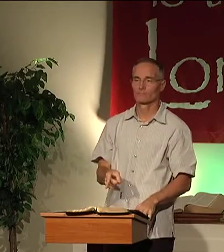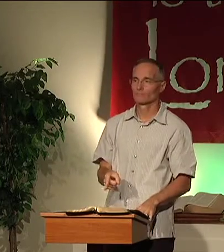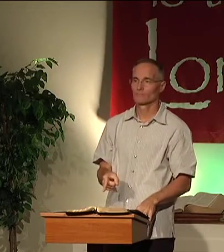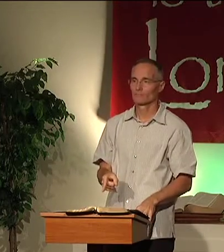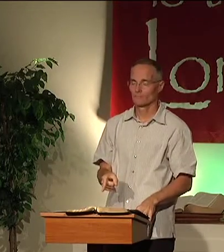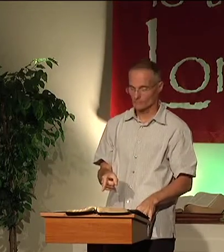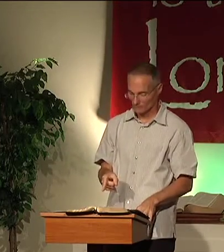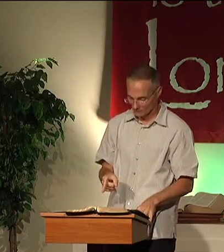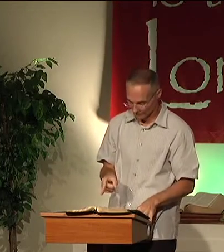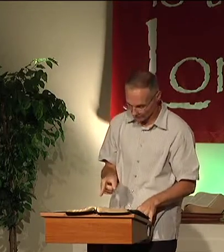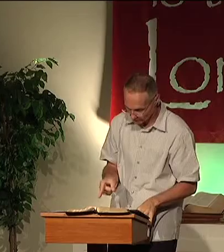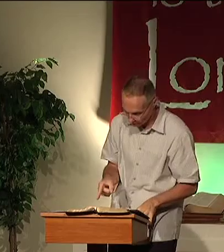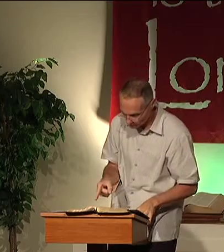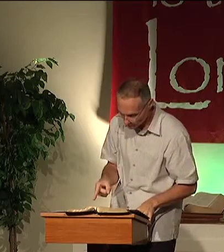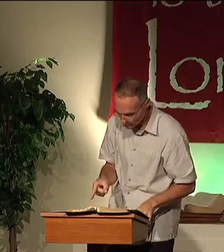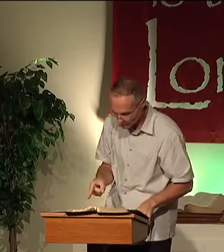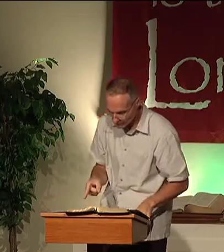take up your cross, that's not what he means.